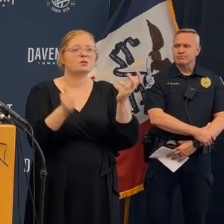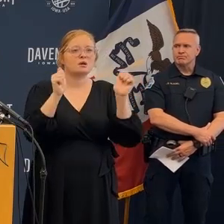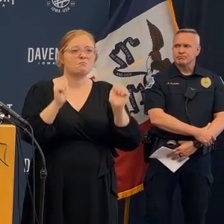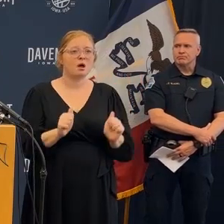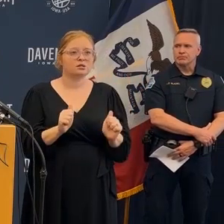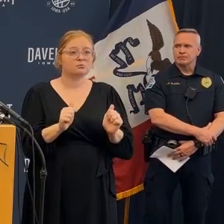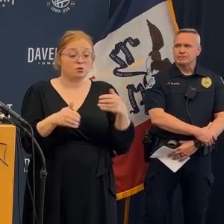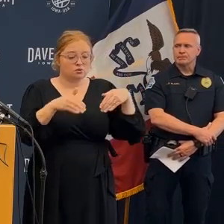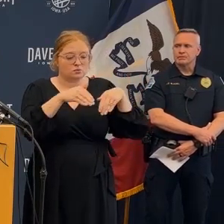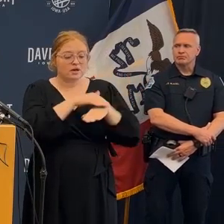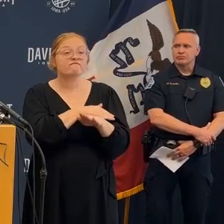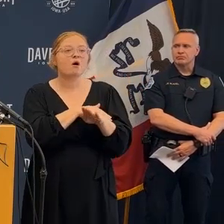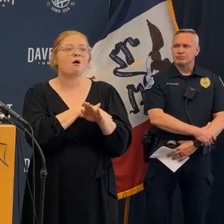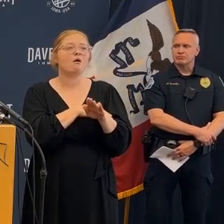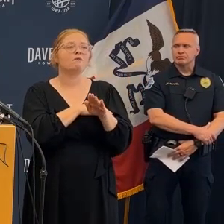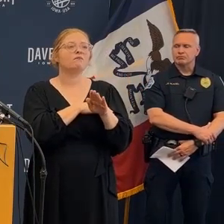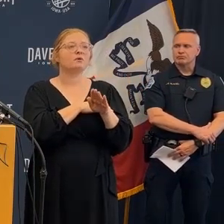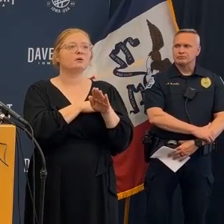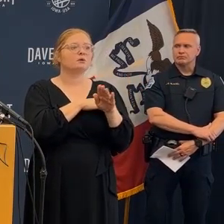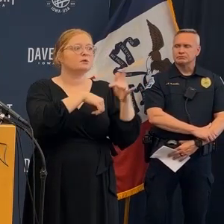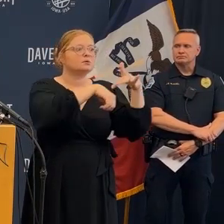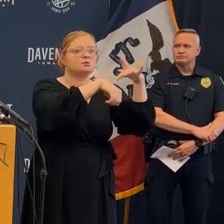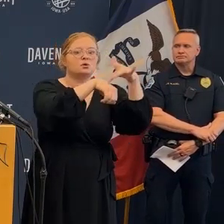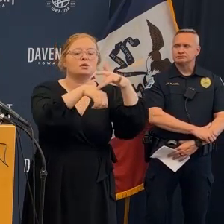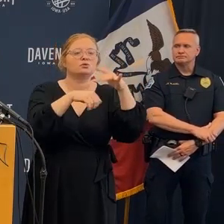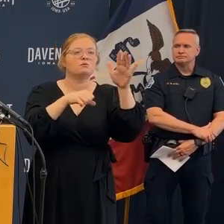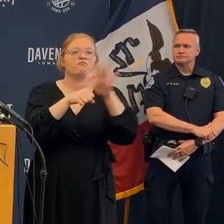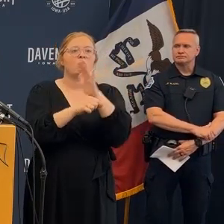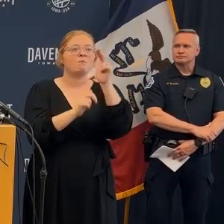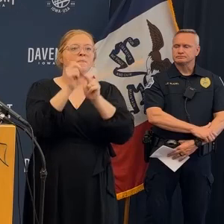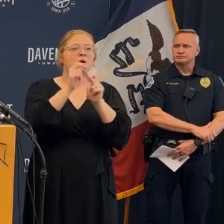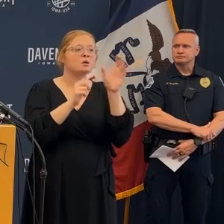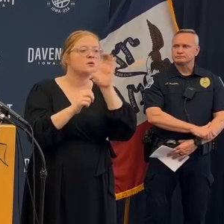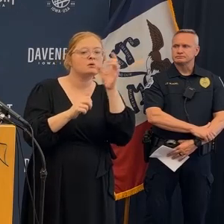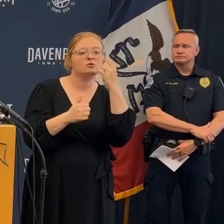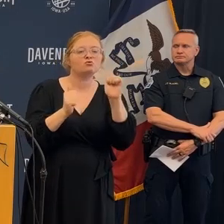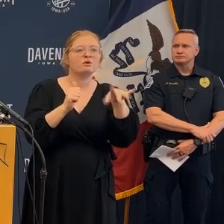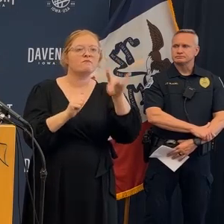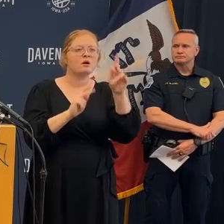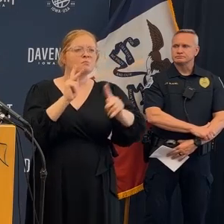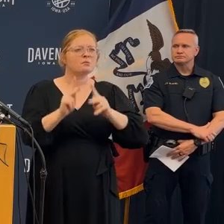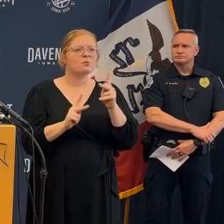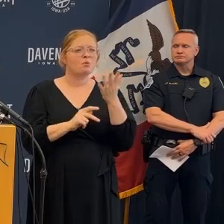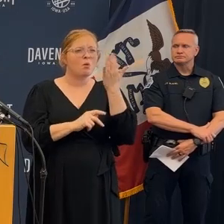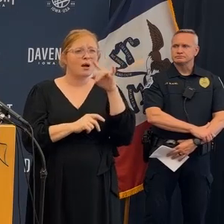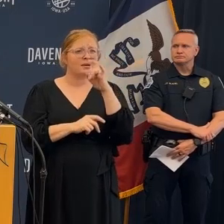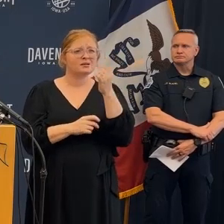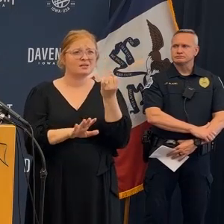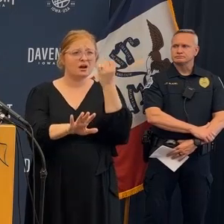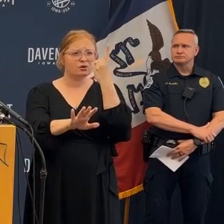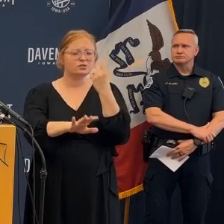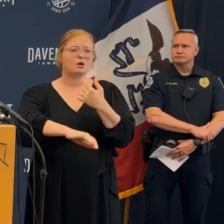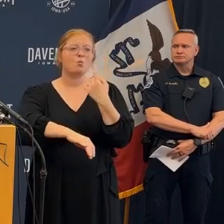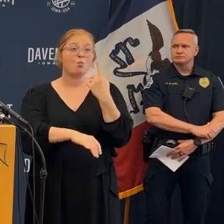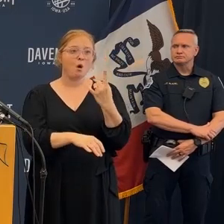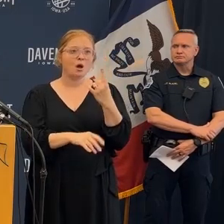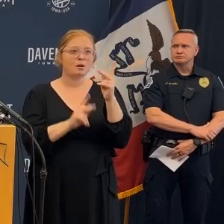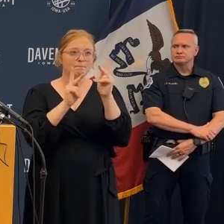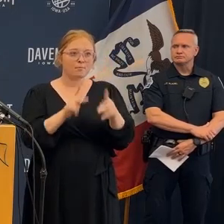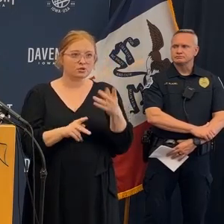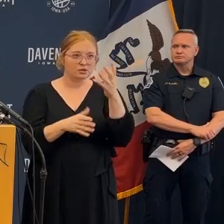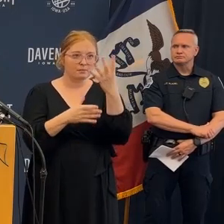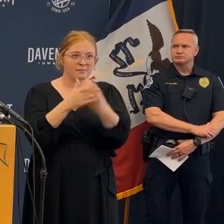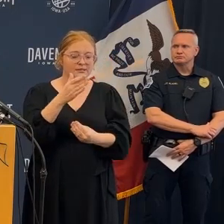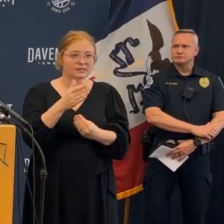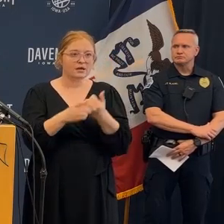hard is understanding that we especially they want to do everything